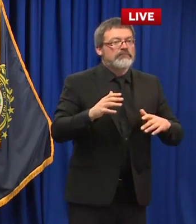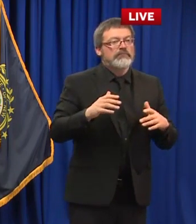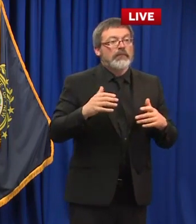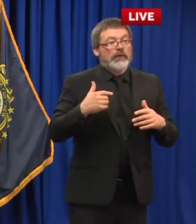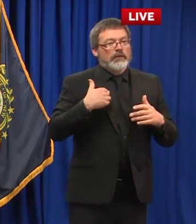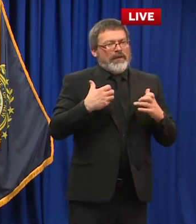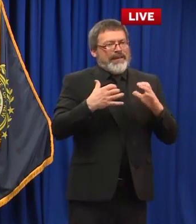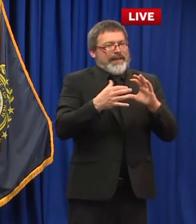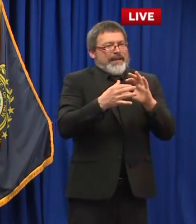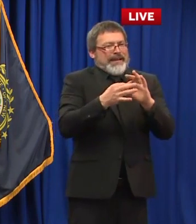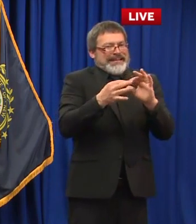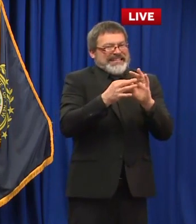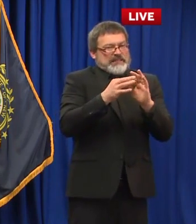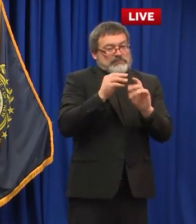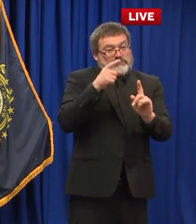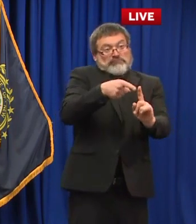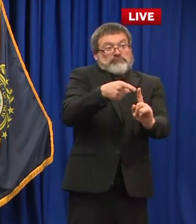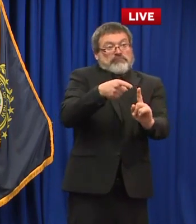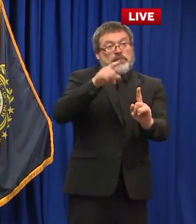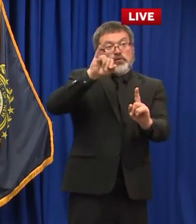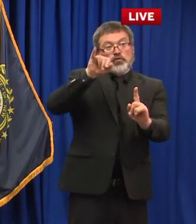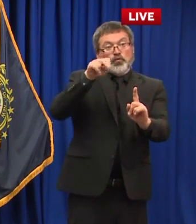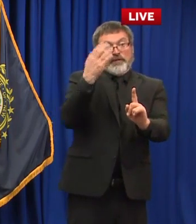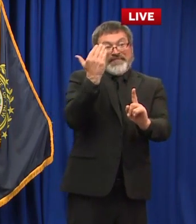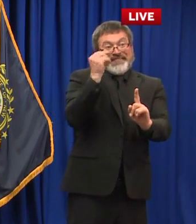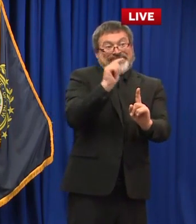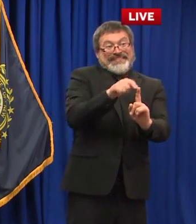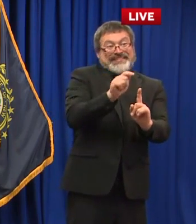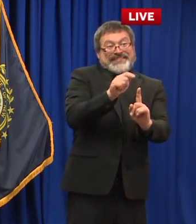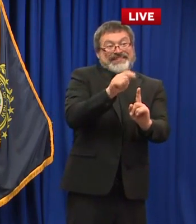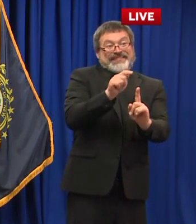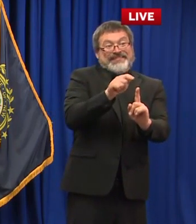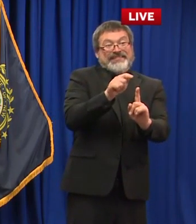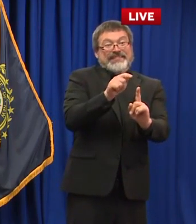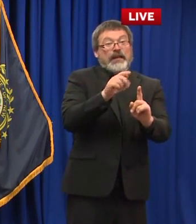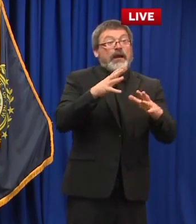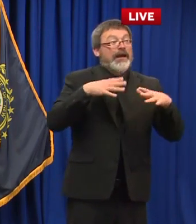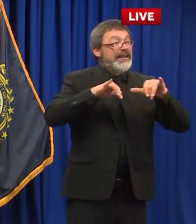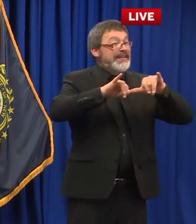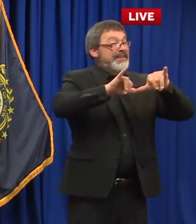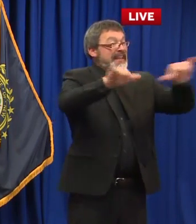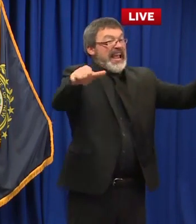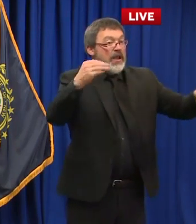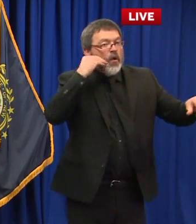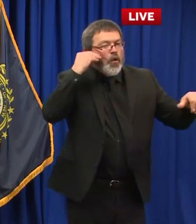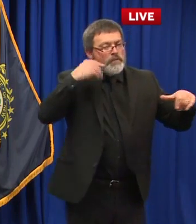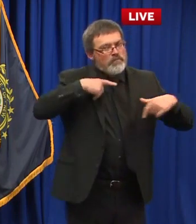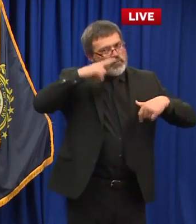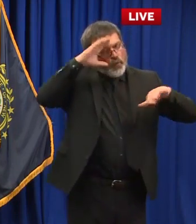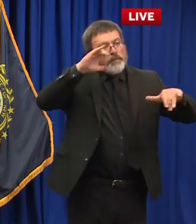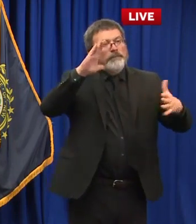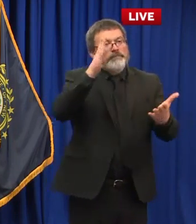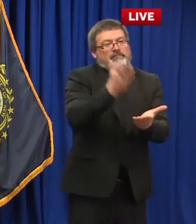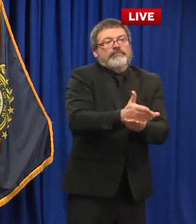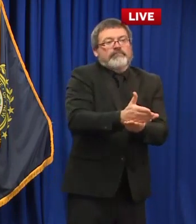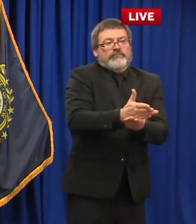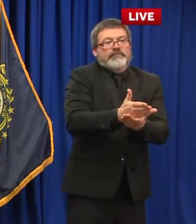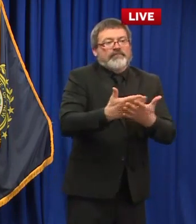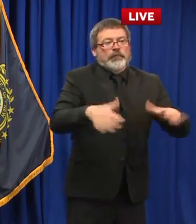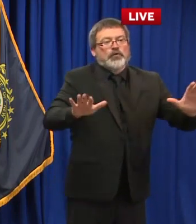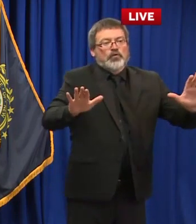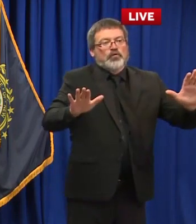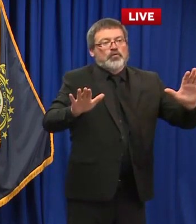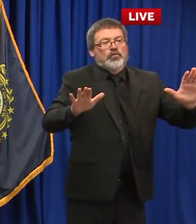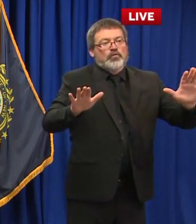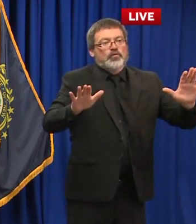get this move allow the stay at home order uh to sunset and transition more into a stay-at-home advisory of some sort that has a little